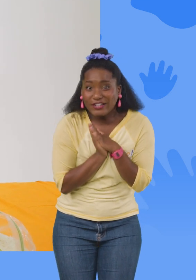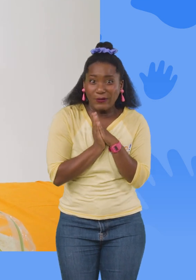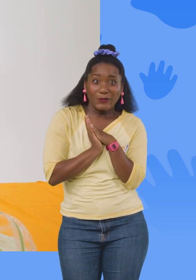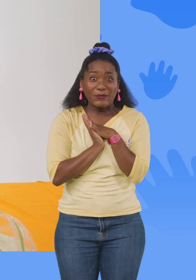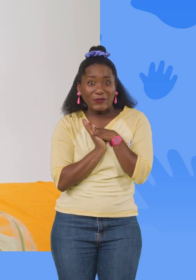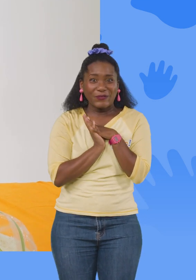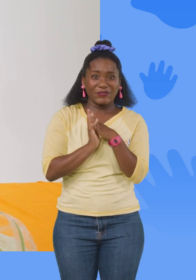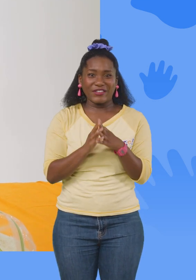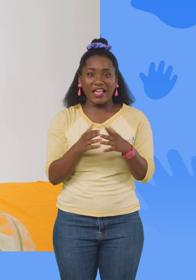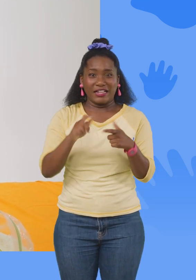Let me tie it.